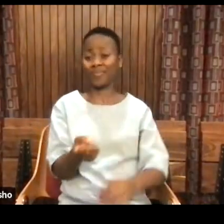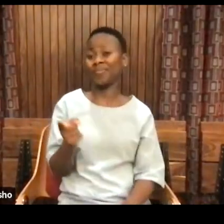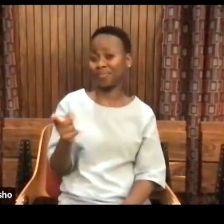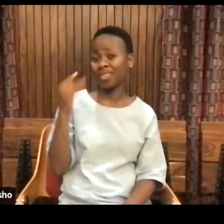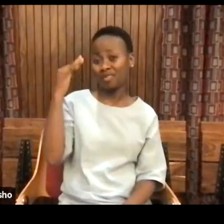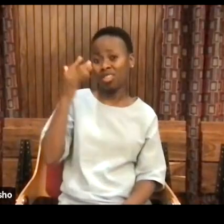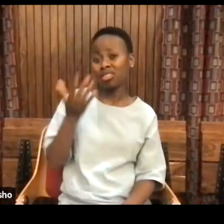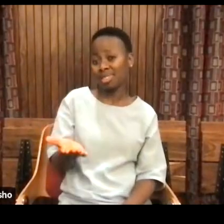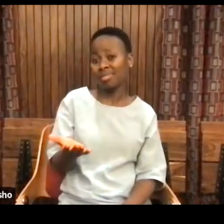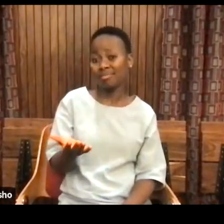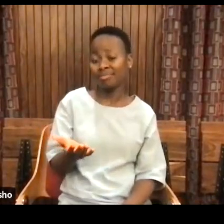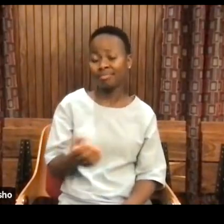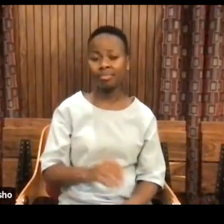As they say, you know what mean?